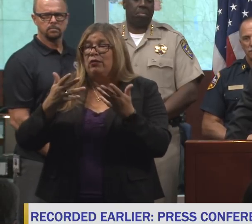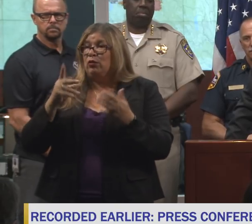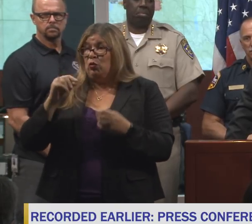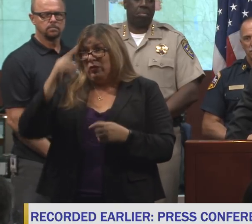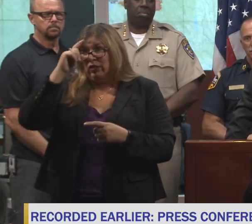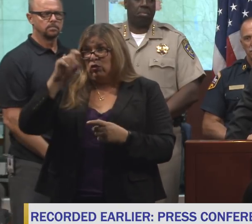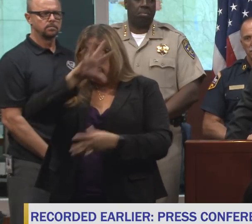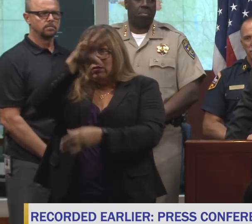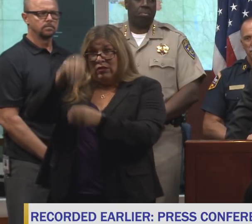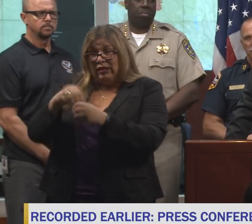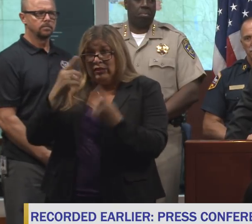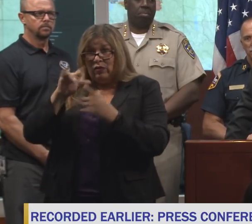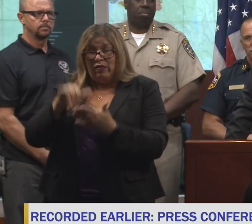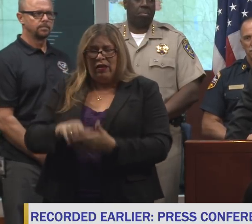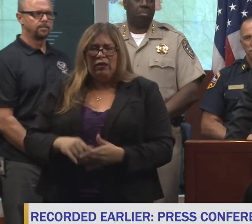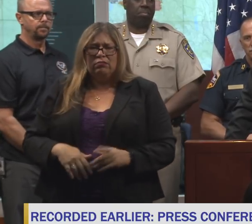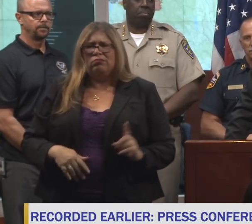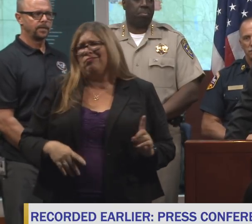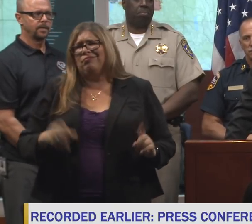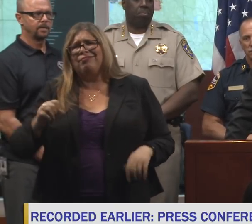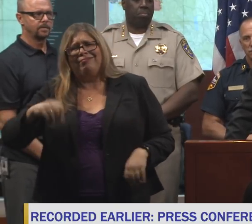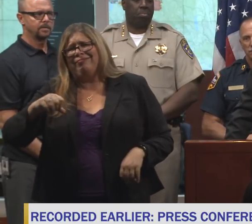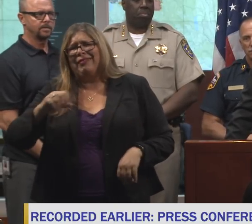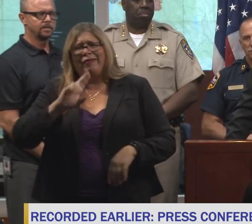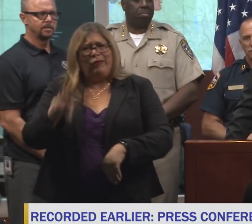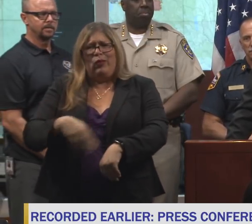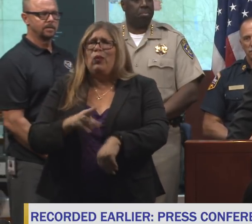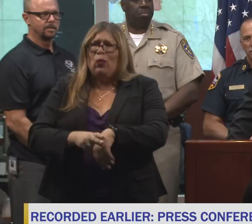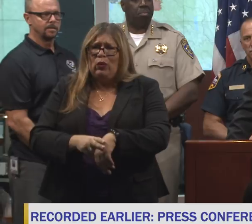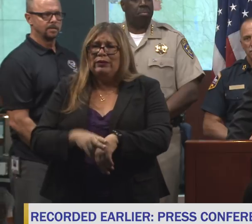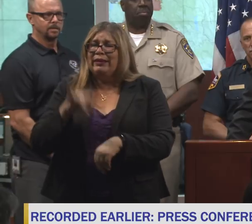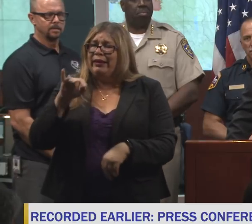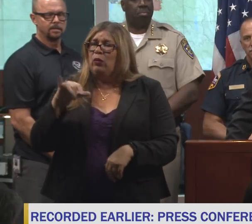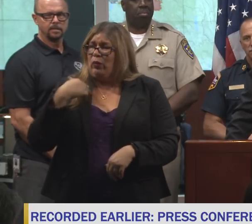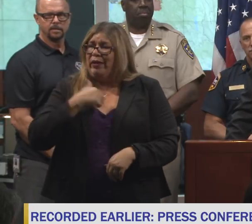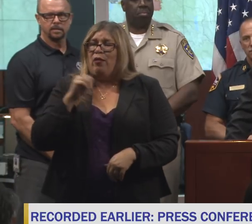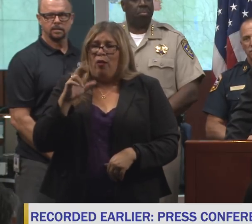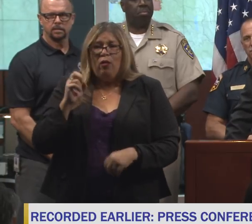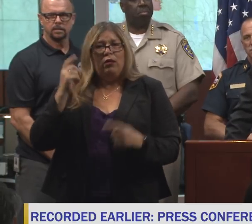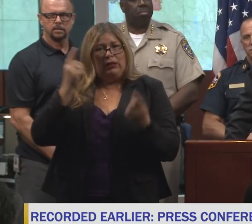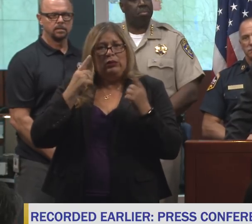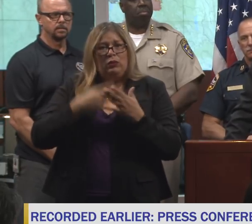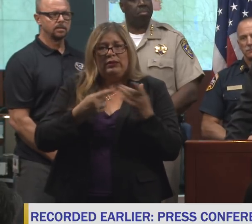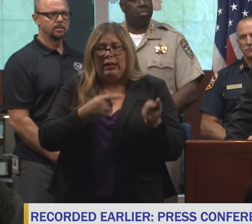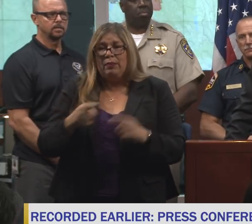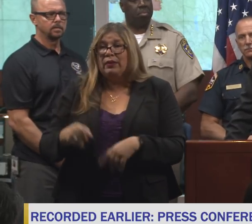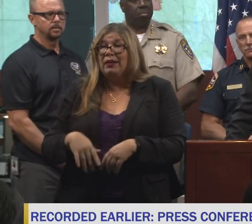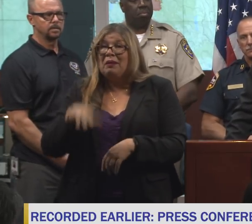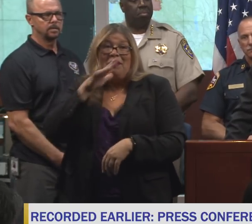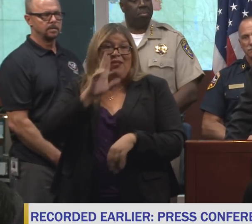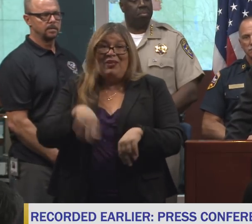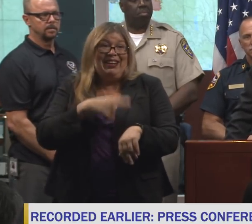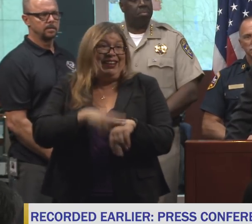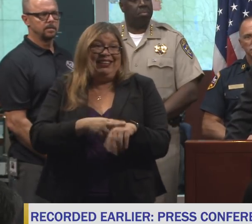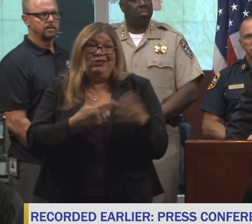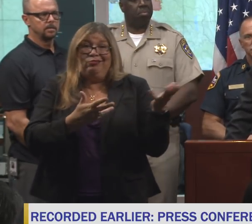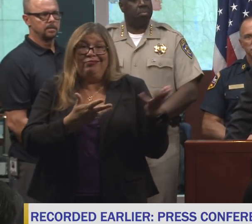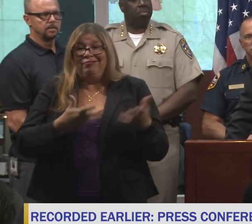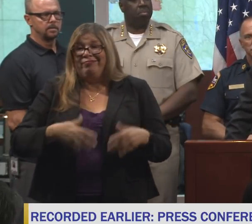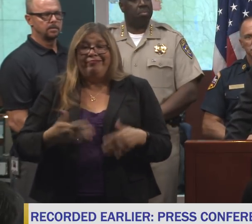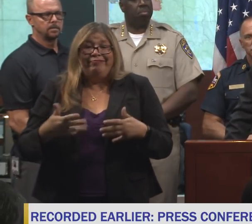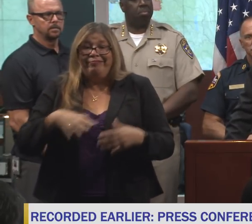to? Oh, yeah, for sure. They've taken into account. It is being taken into account. Mother Nature's taken into account, so